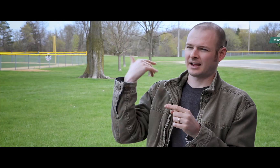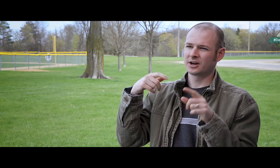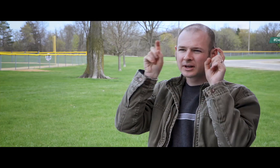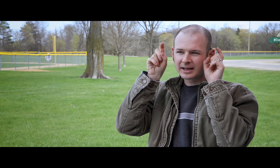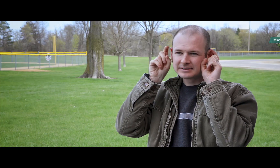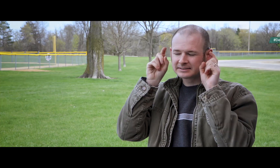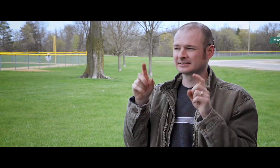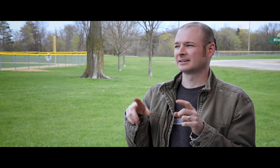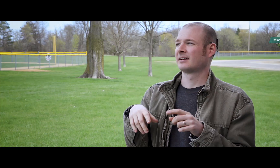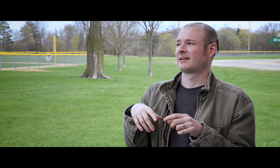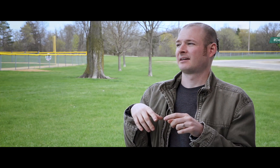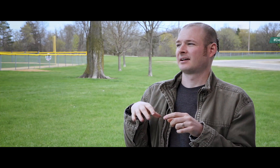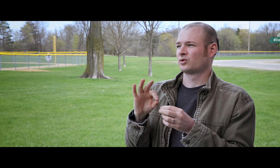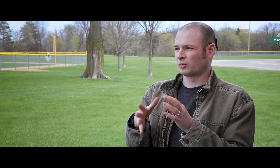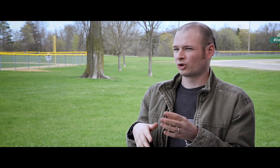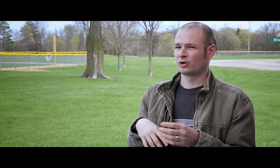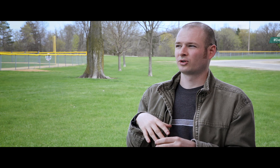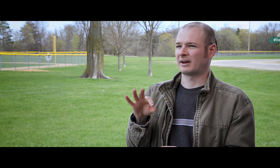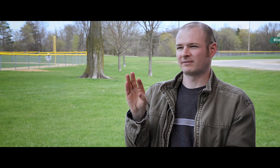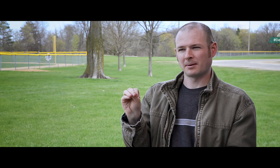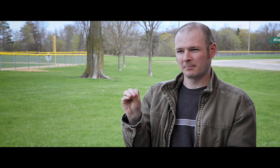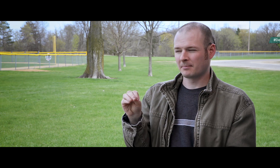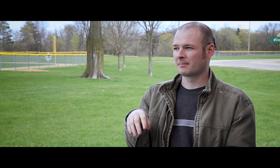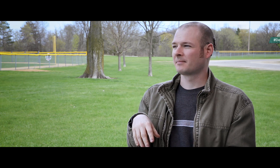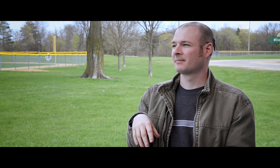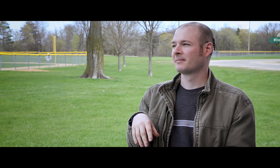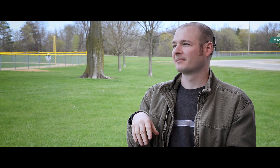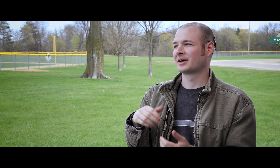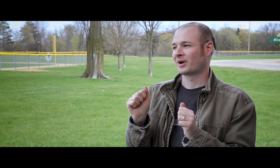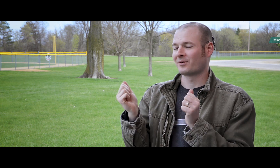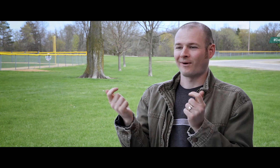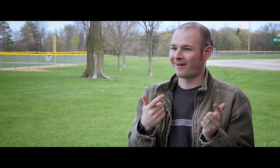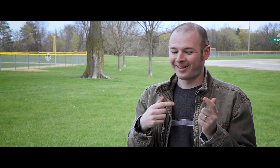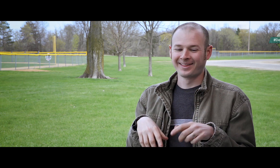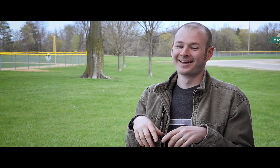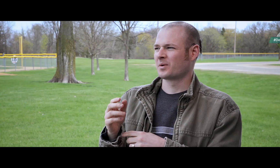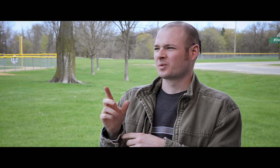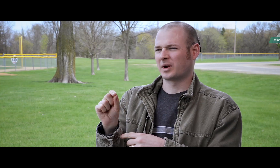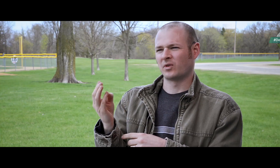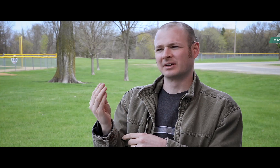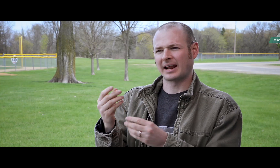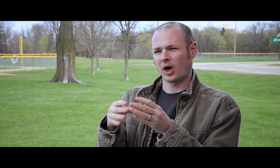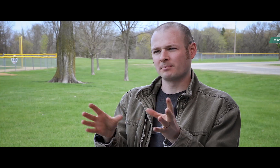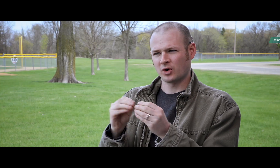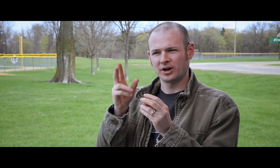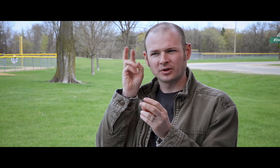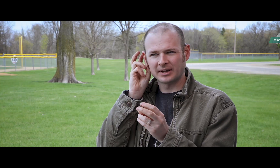I used to wear hearing aids on both ears. I've used interpreters, FM systems, I've tried it all. In